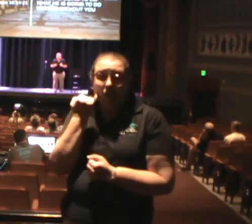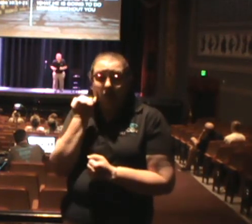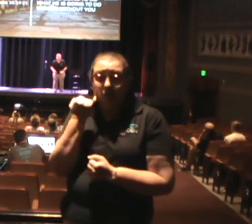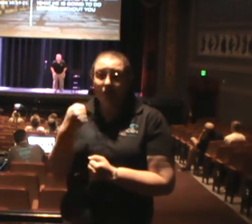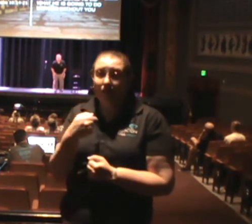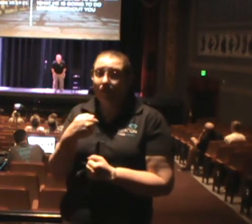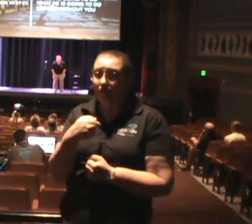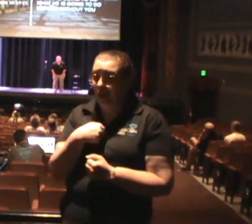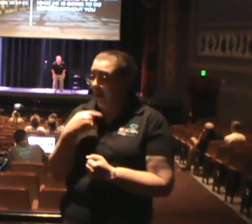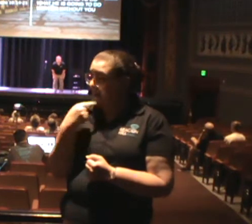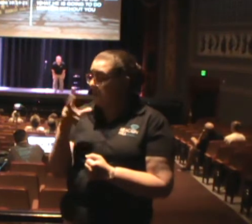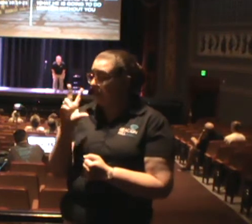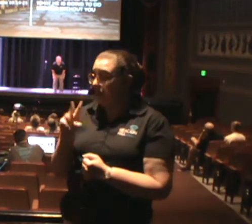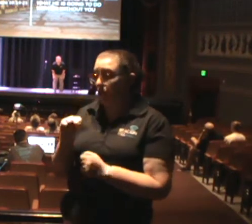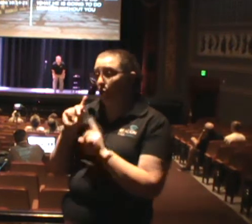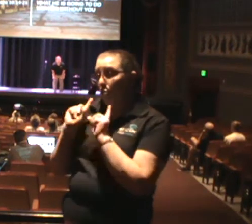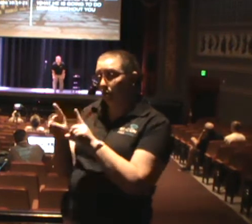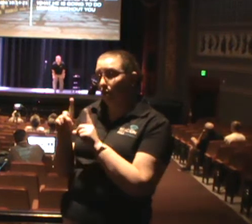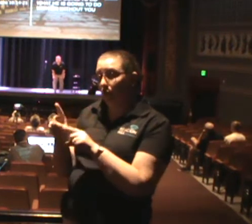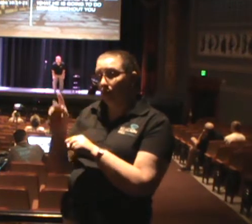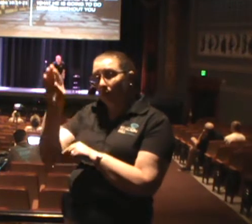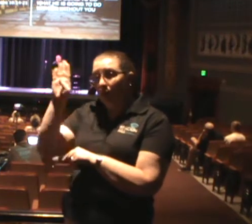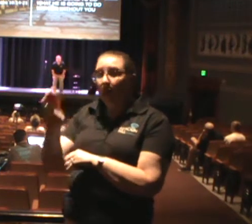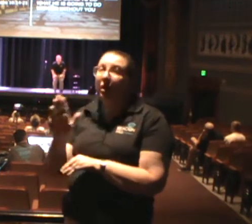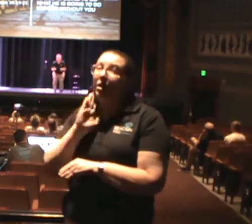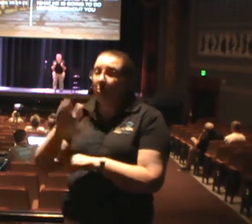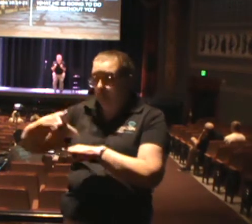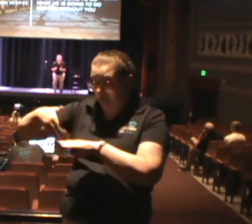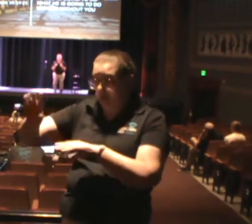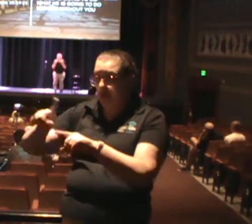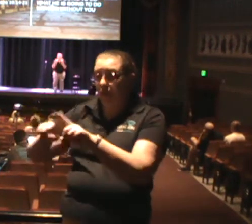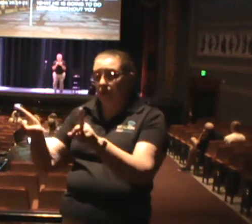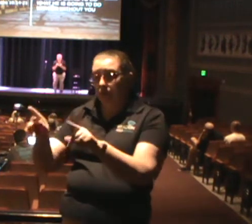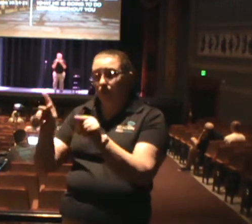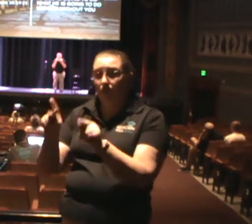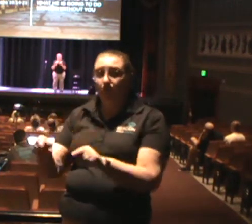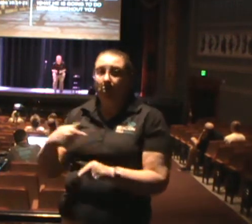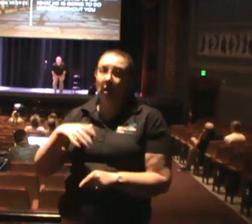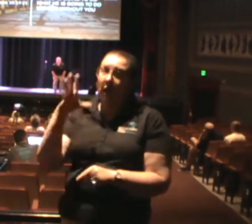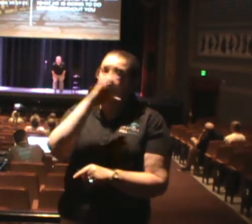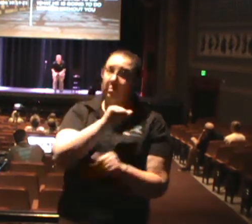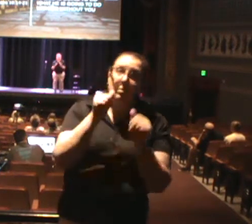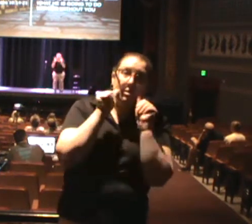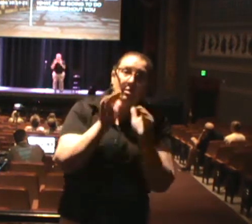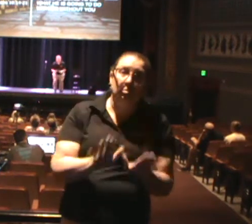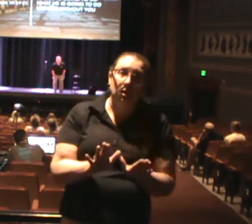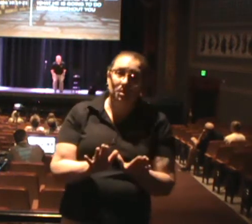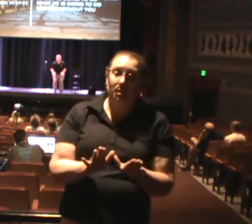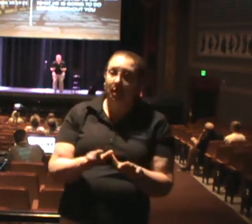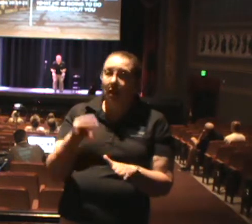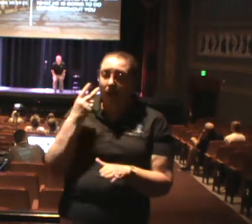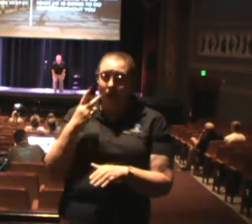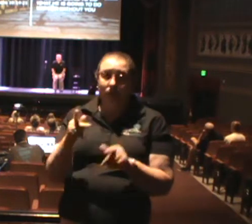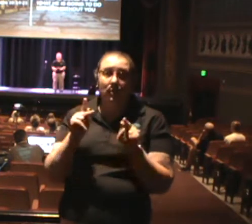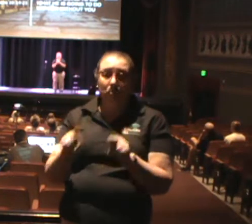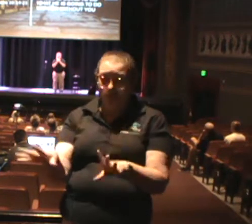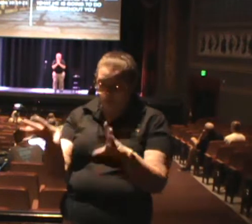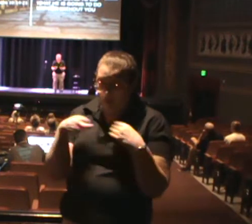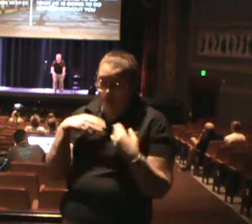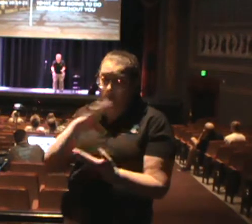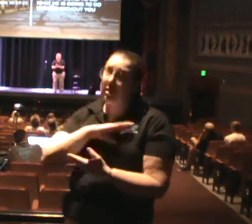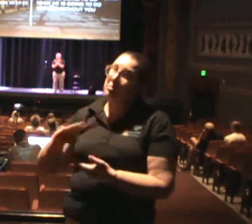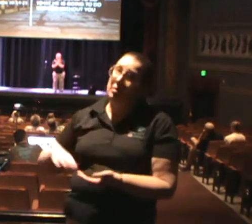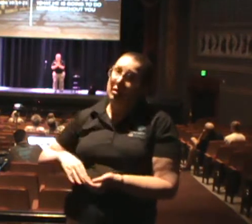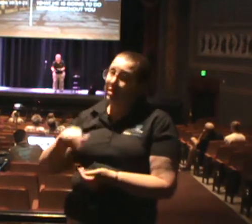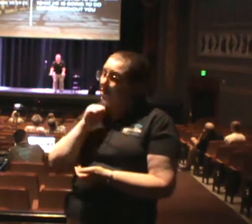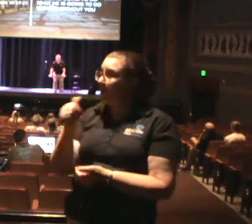said no to going, God would have sent somebody else and I would have missed the blessing of seeing people come to Christ and